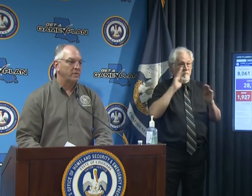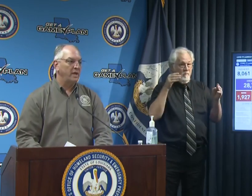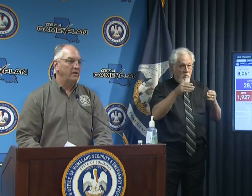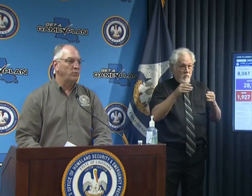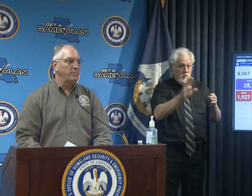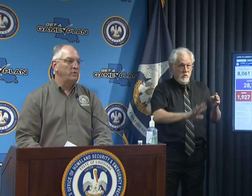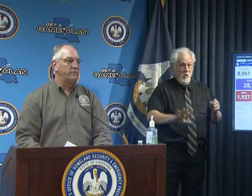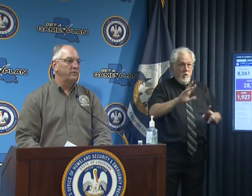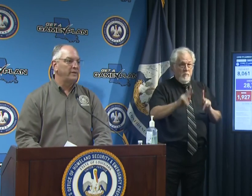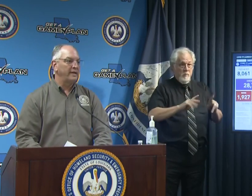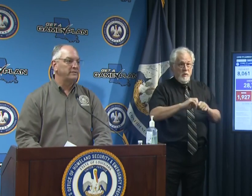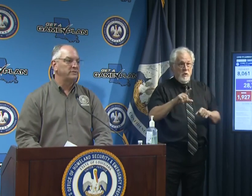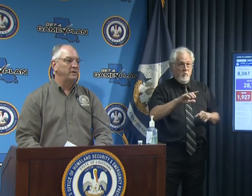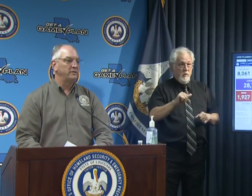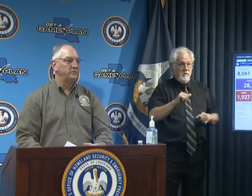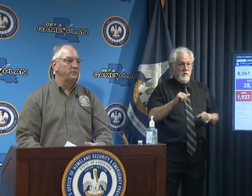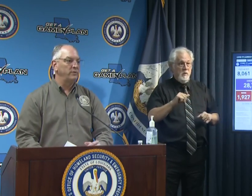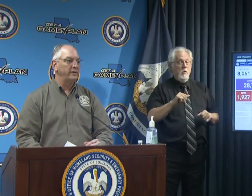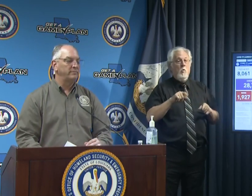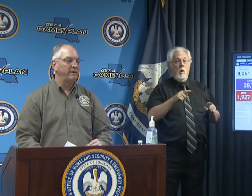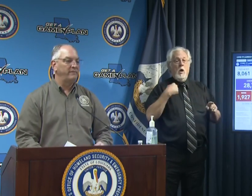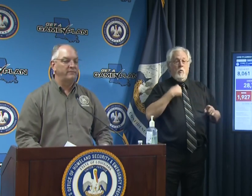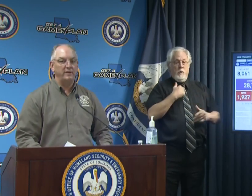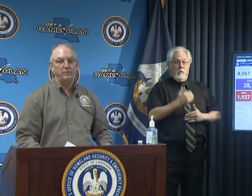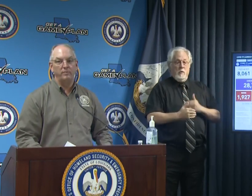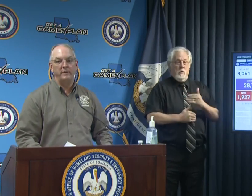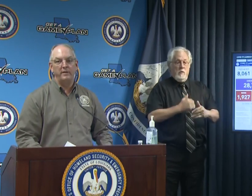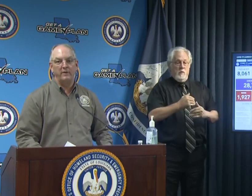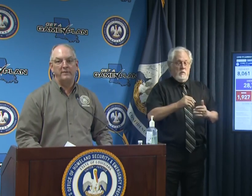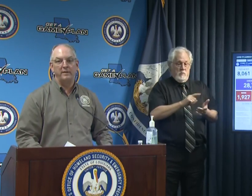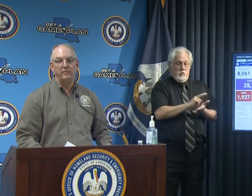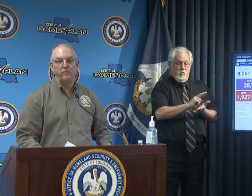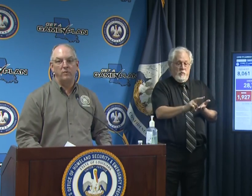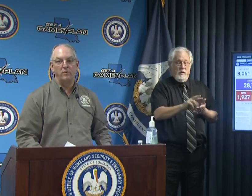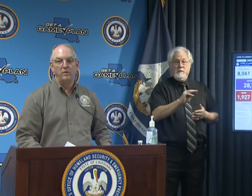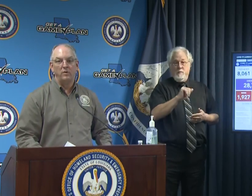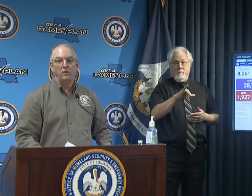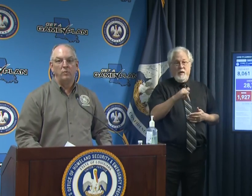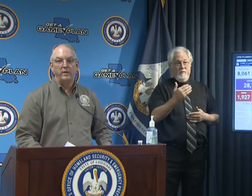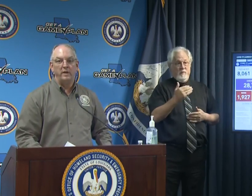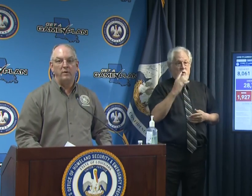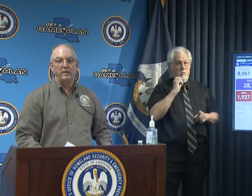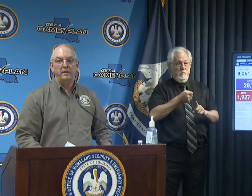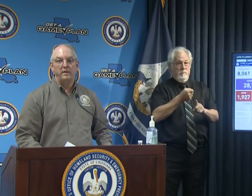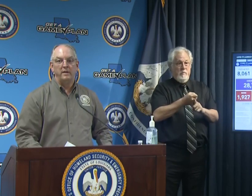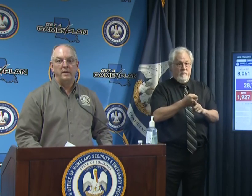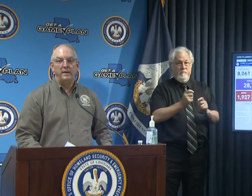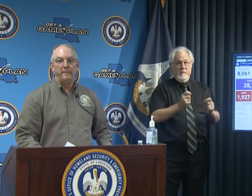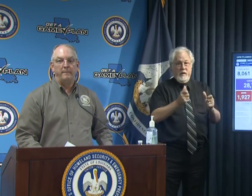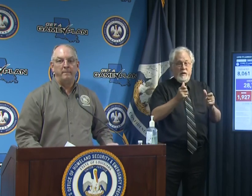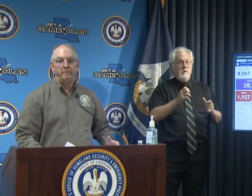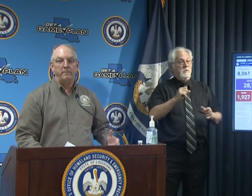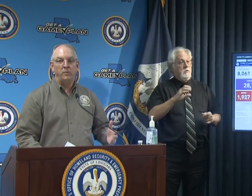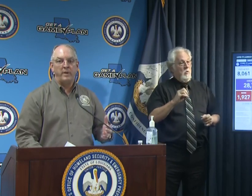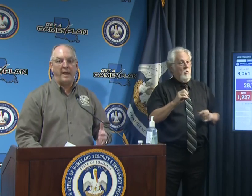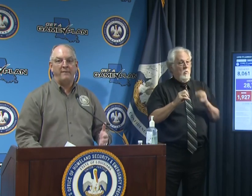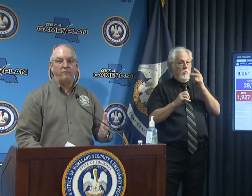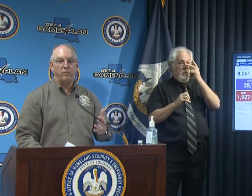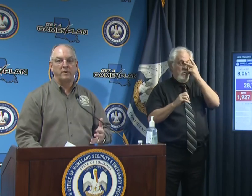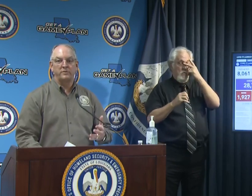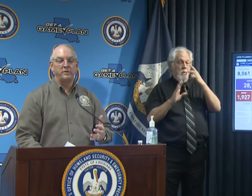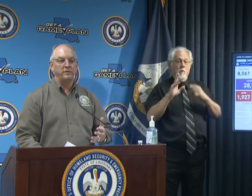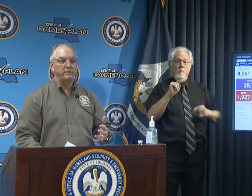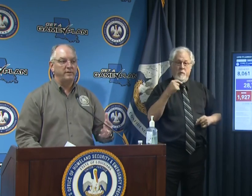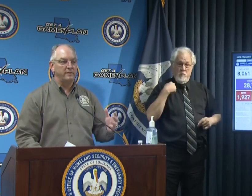as we move through the next two weeks May 15th will be here I think before we know it but we